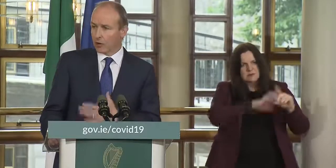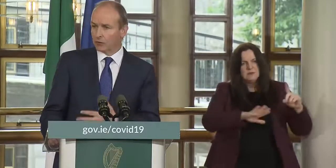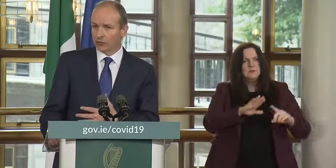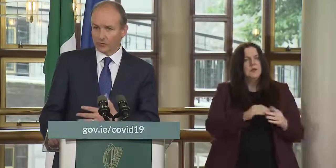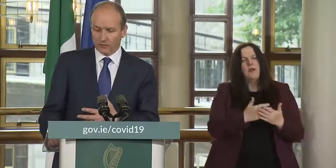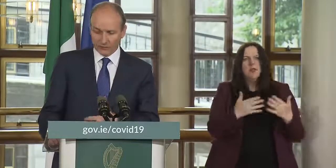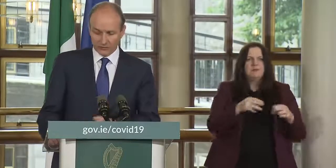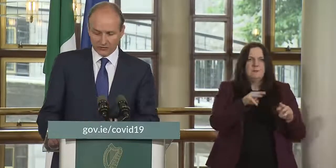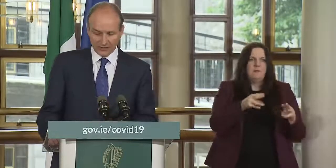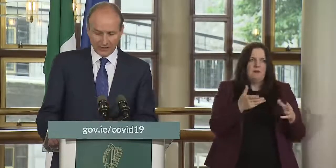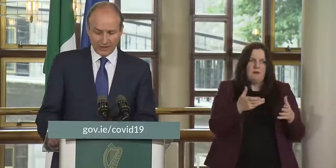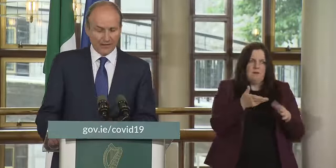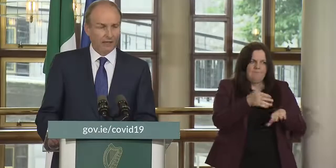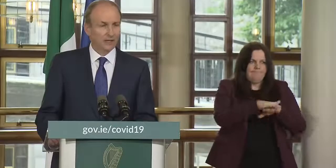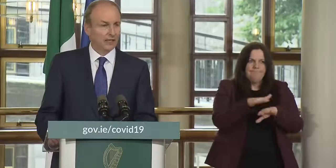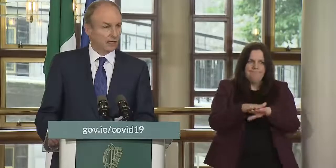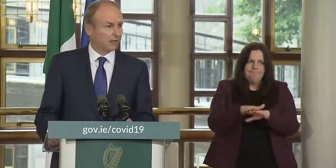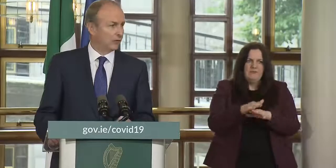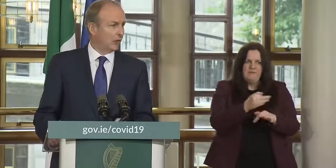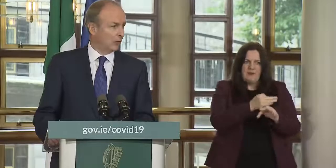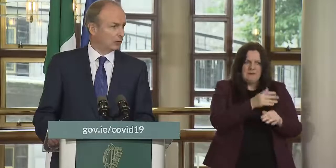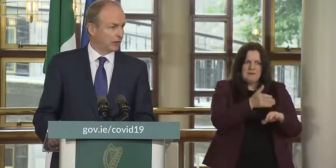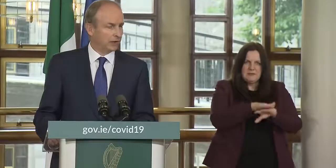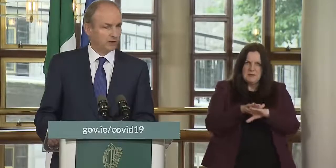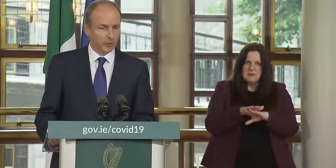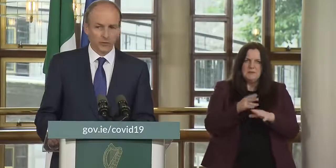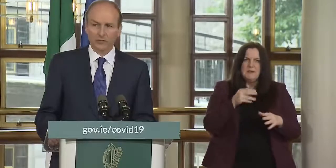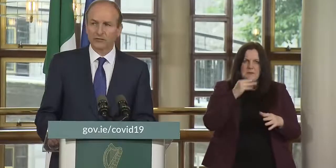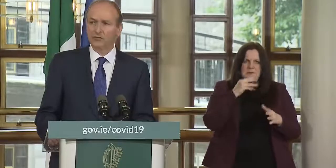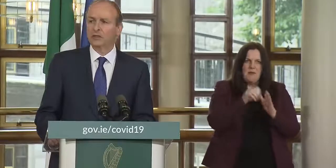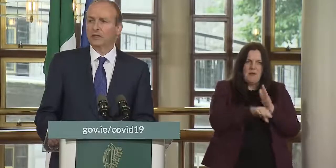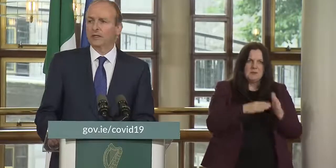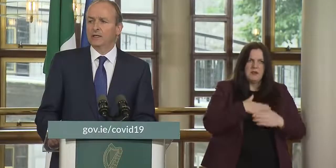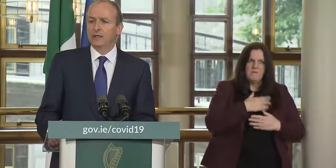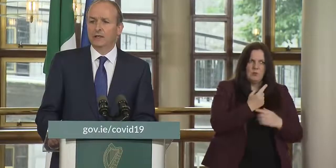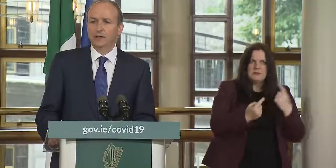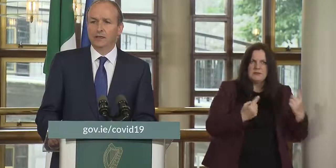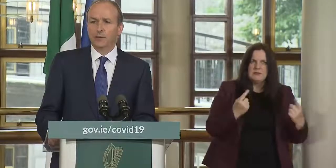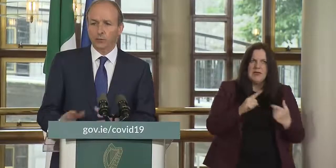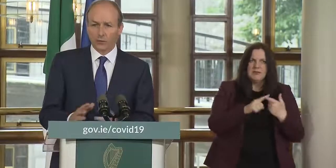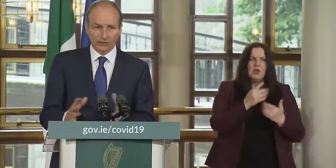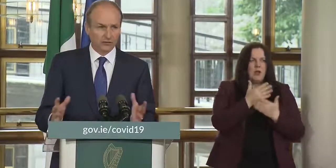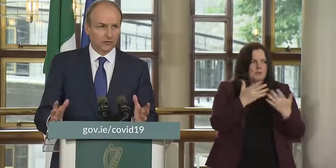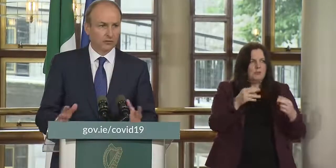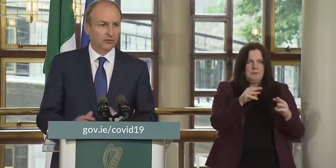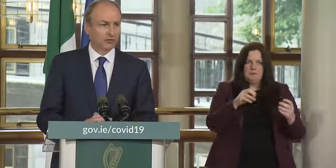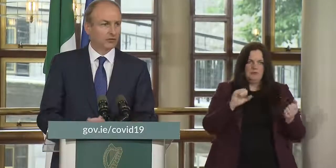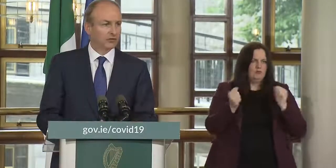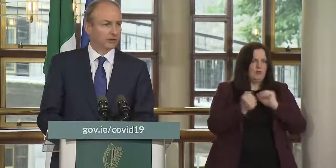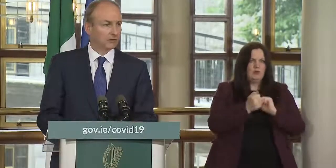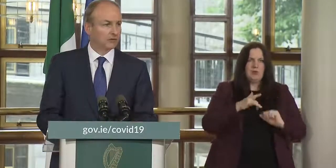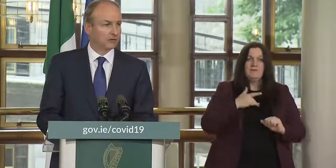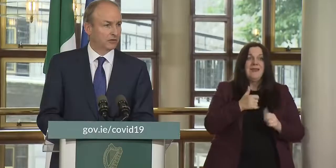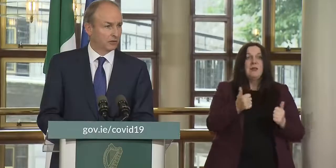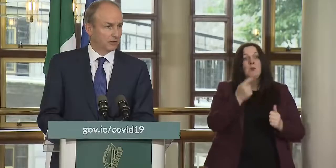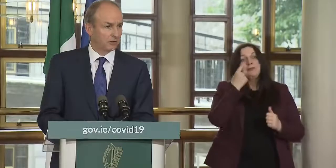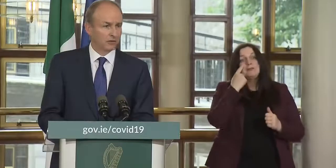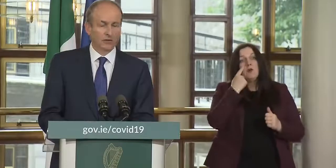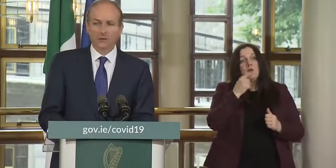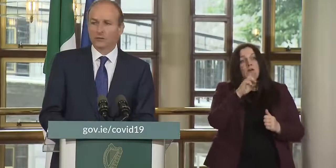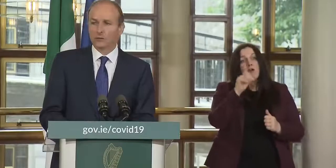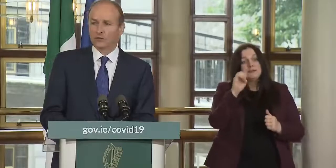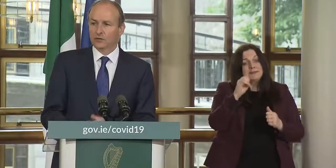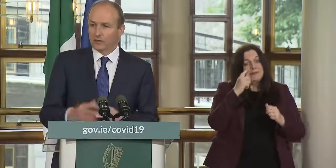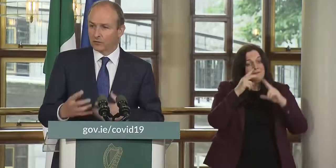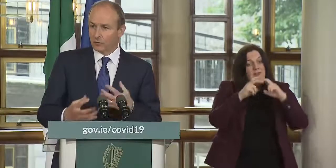others having recovered from the virus have had a life-altering experience and anybody who watched the rt investigates this series